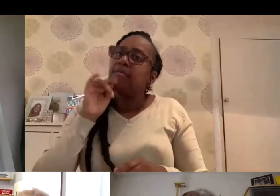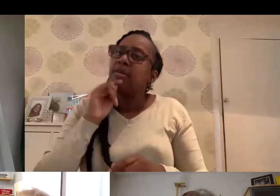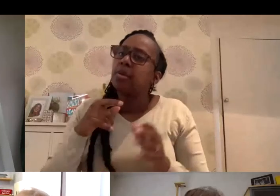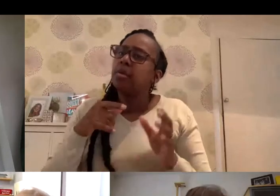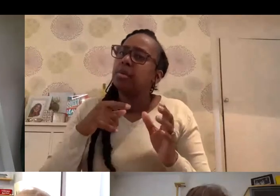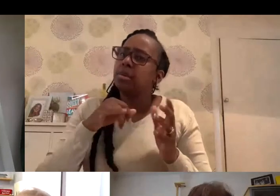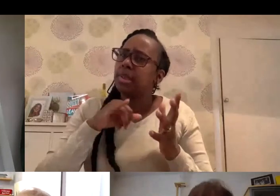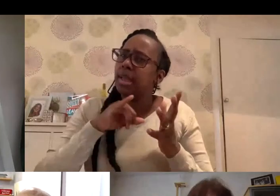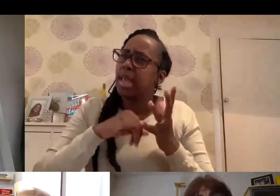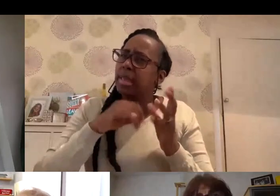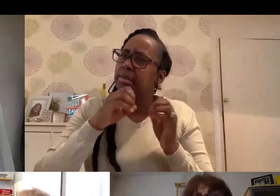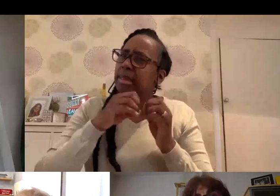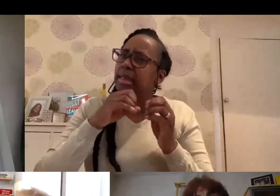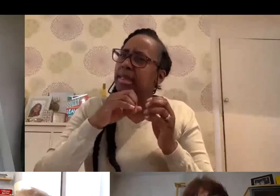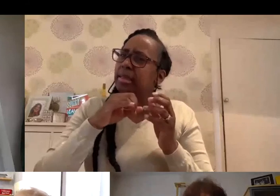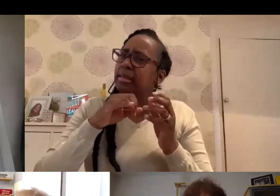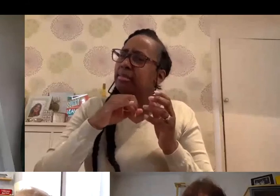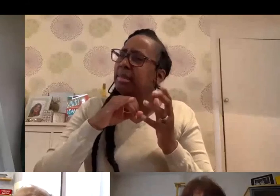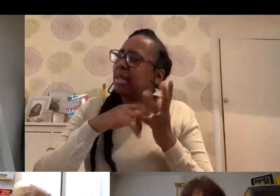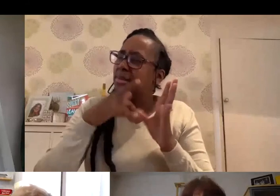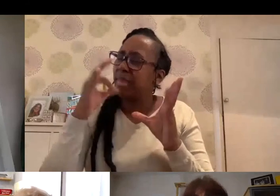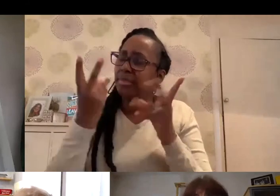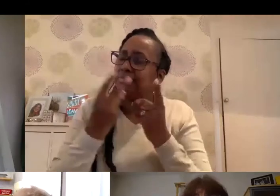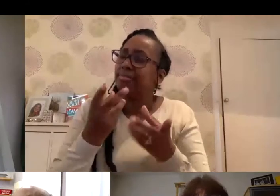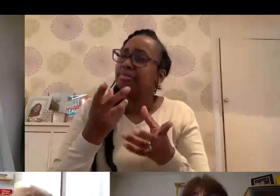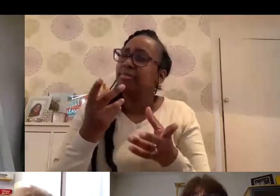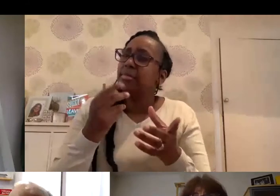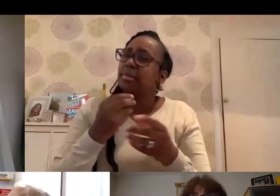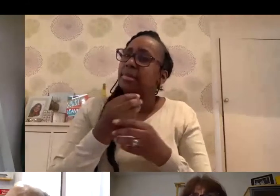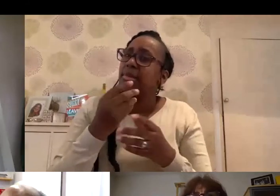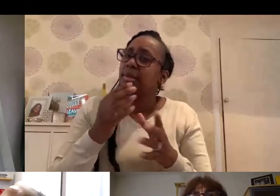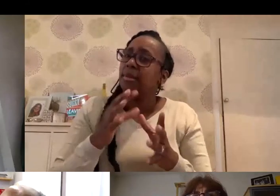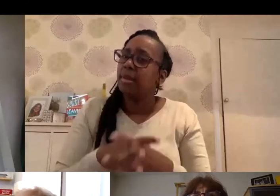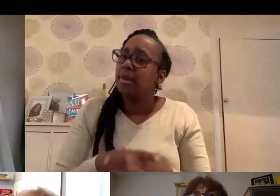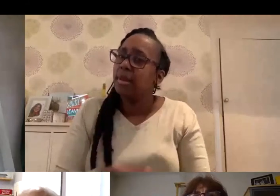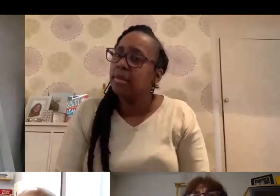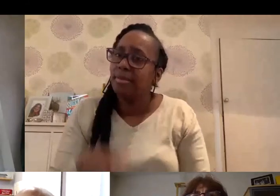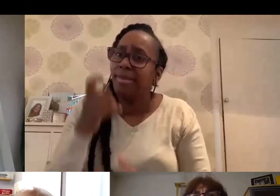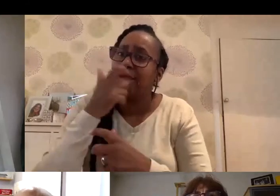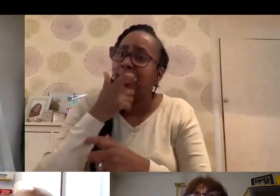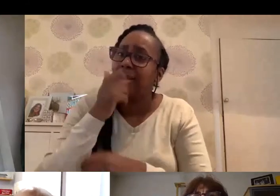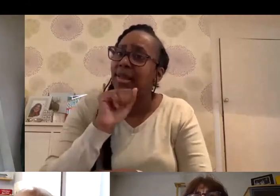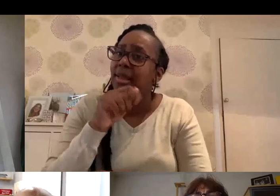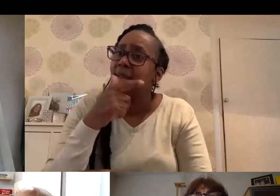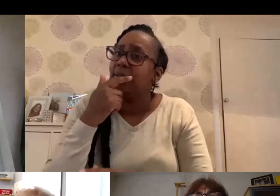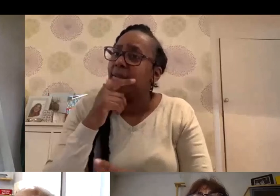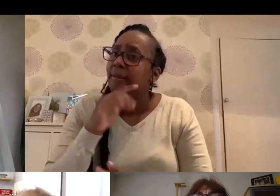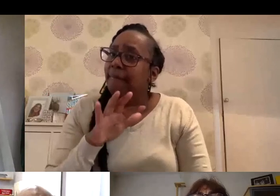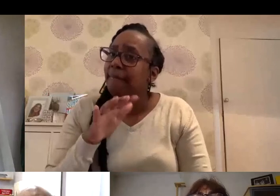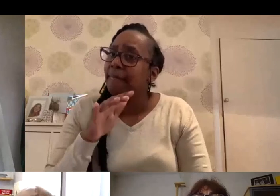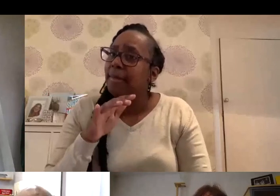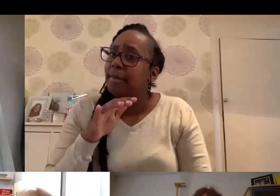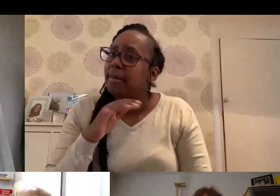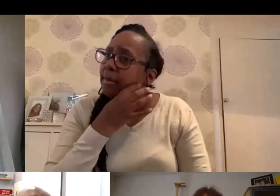is really Serena's clan, I call that. It's one of Serena's. It's more of a street than mine. The